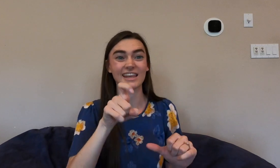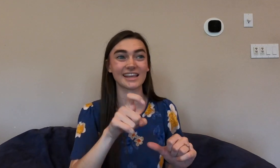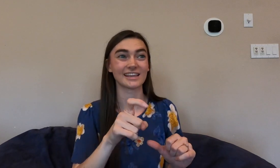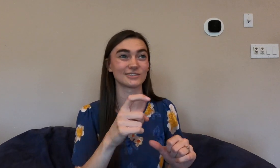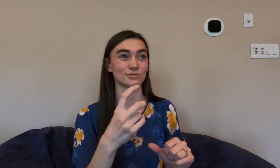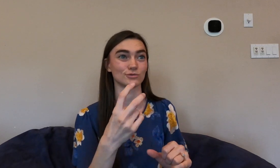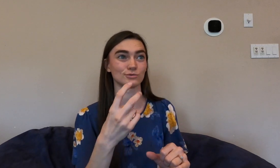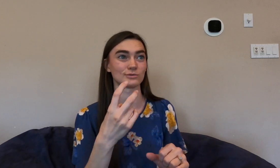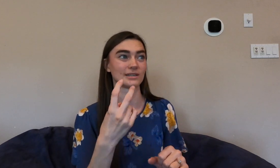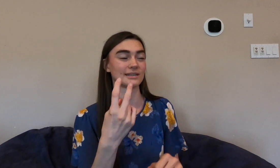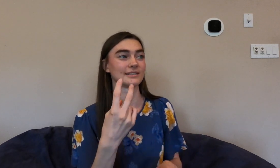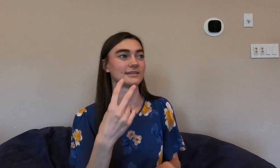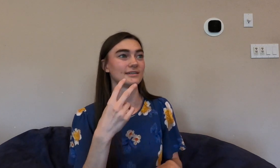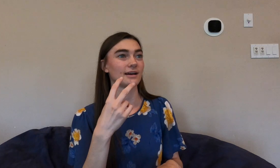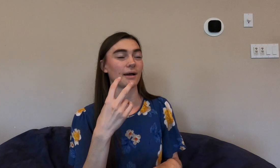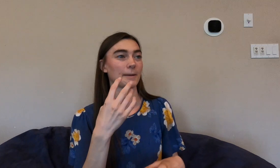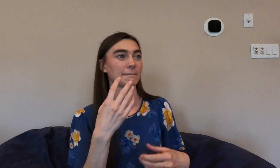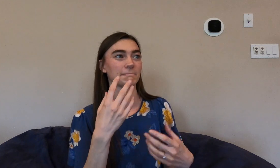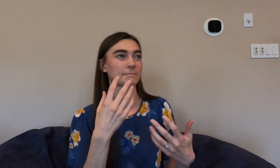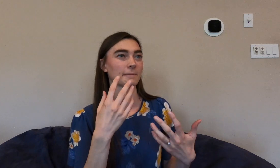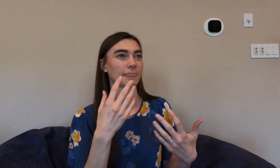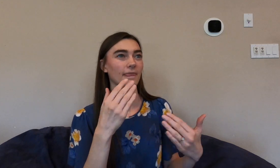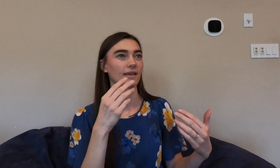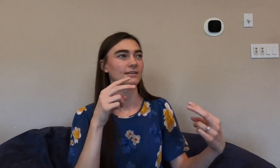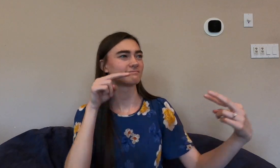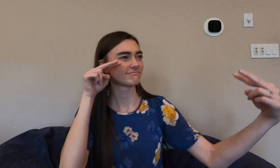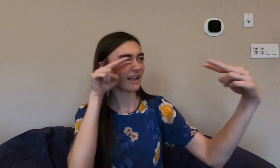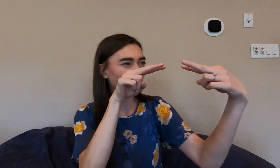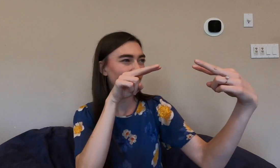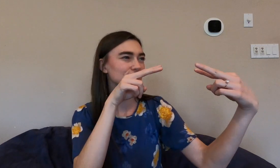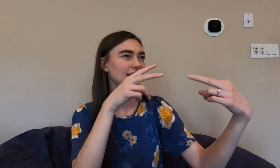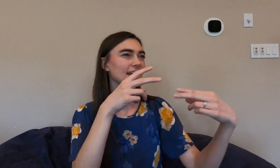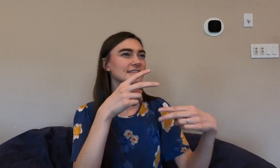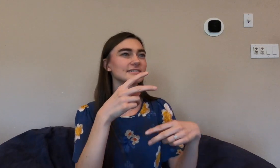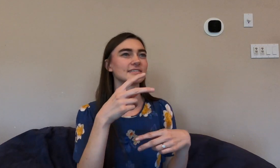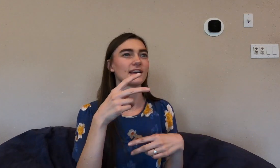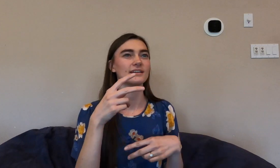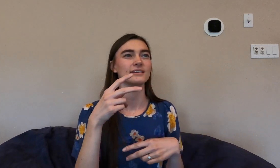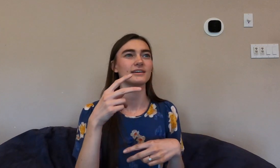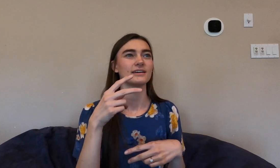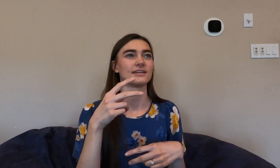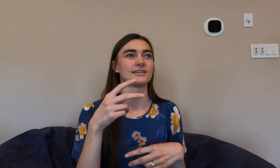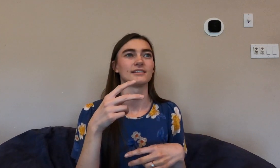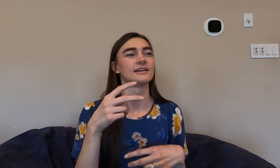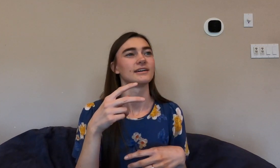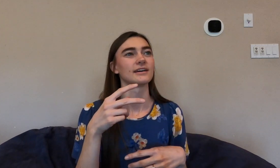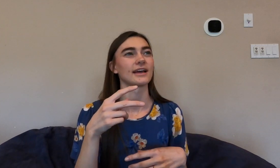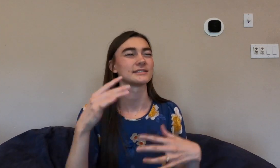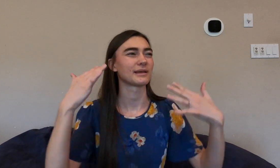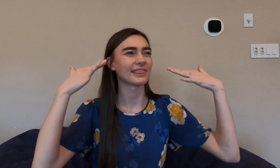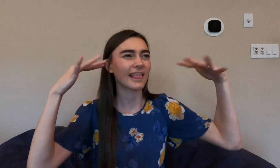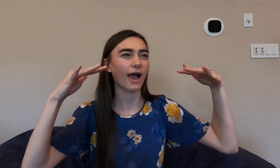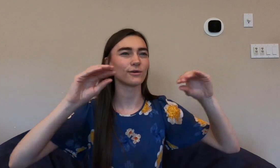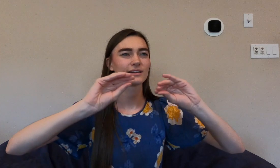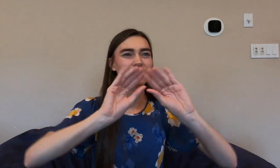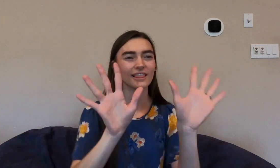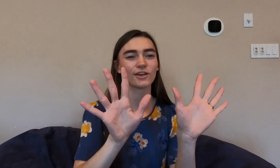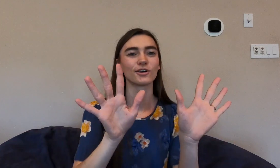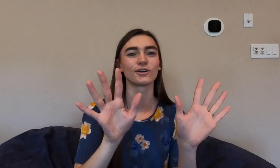I still need to have eye contact and have them speak loud and clear.